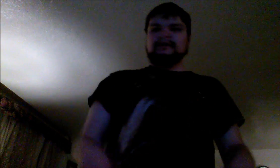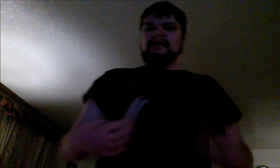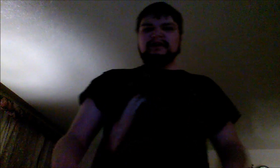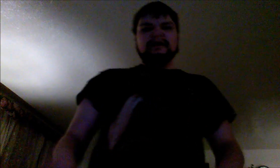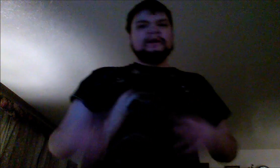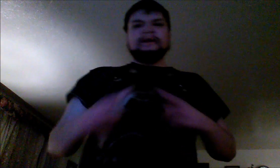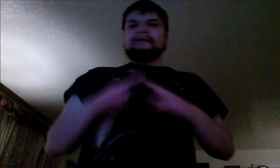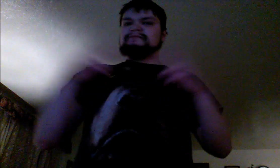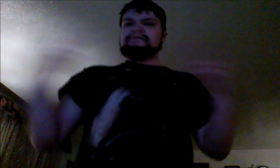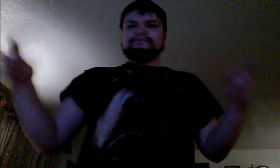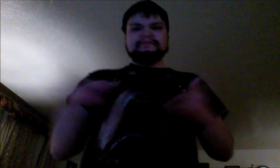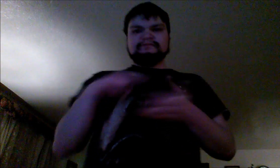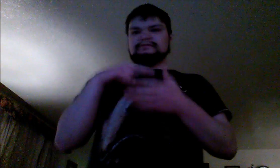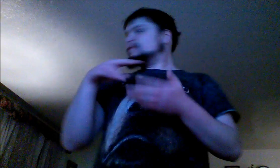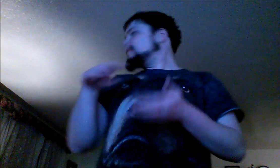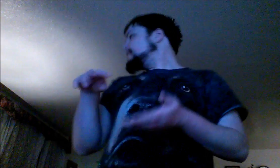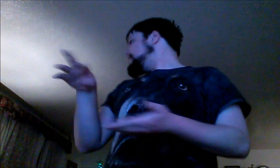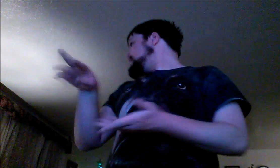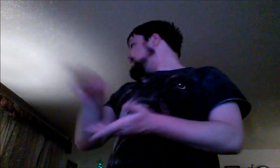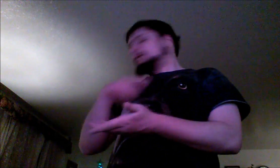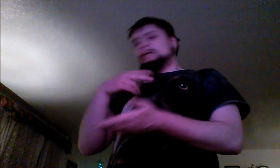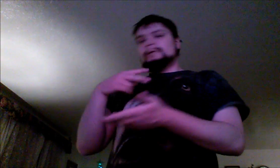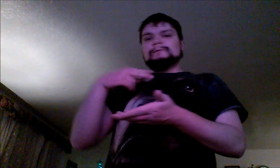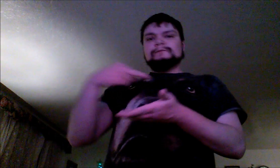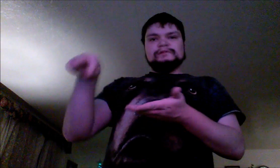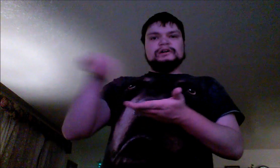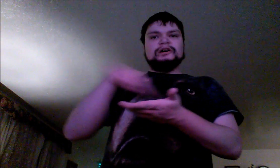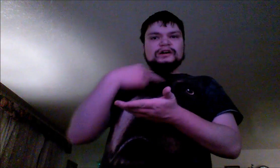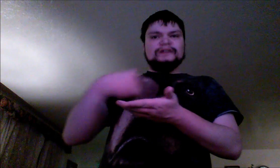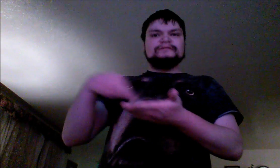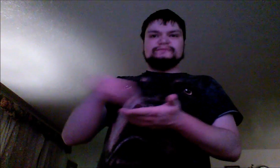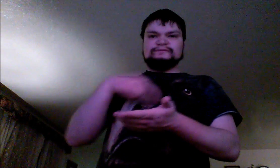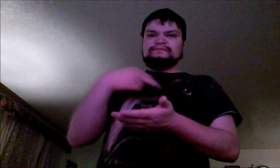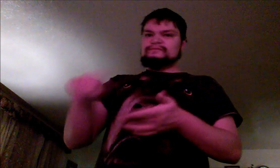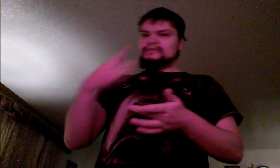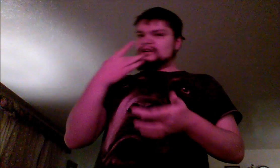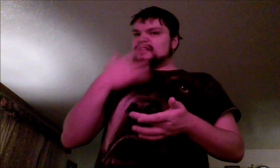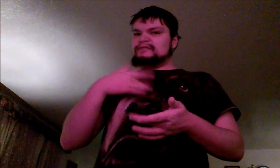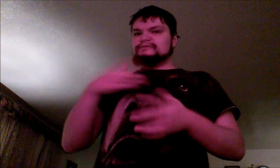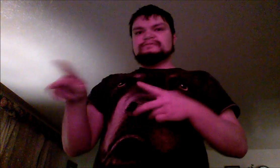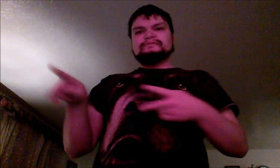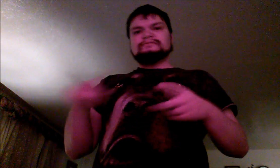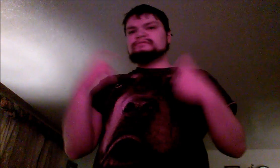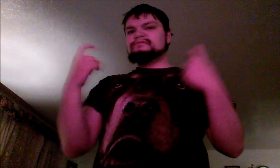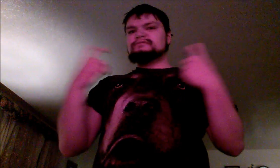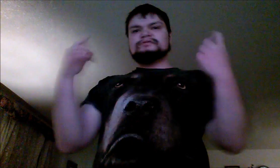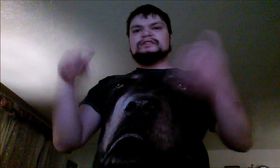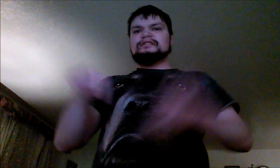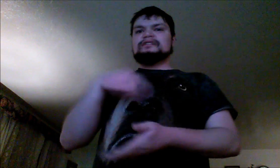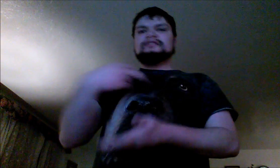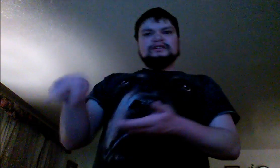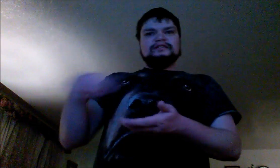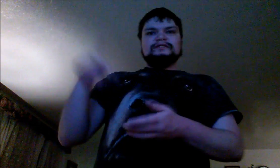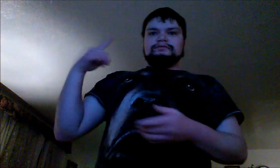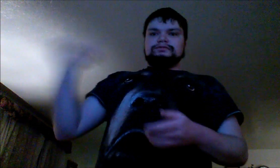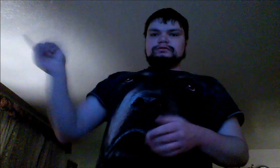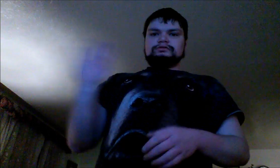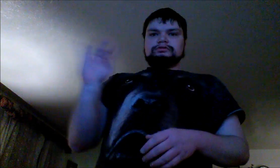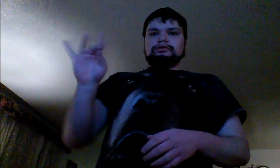the same way again? A contrary number only next Tuesday at 9, only on investigation discovery. How often do you scoop your litter box? Three